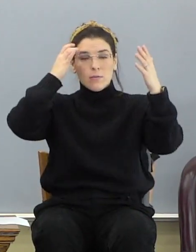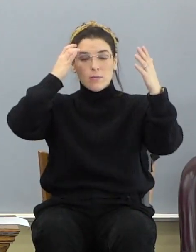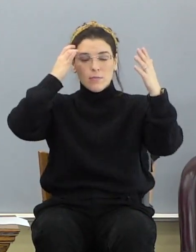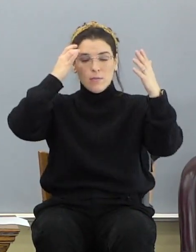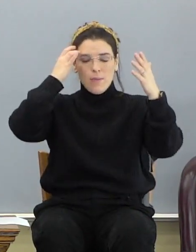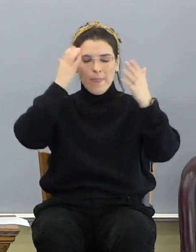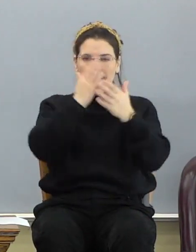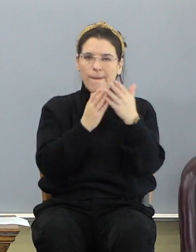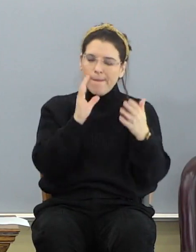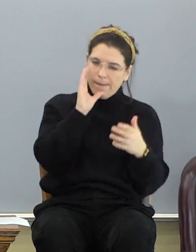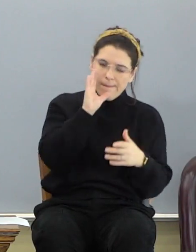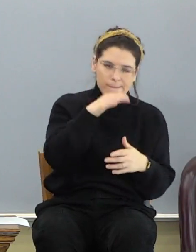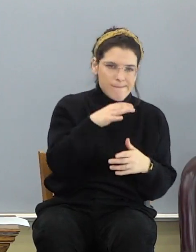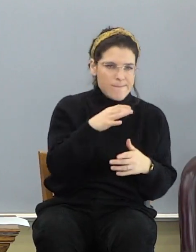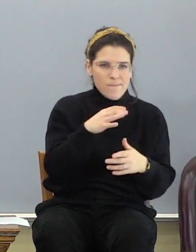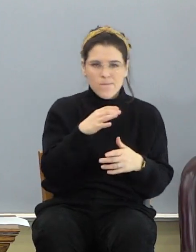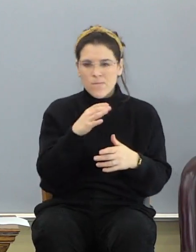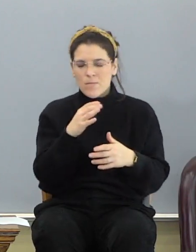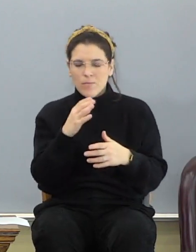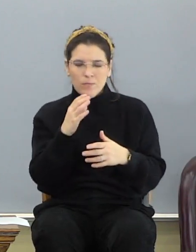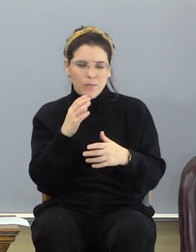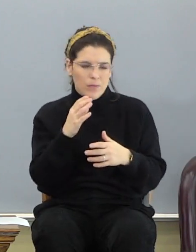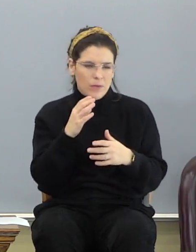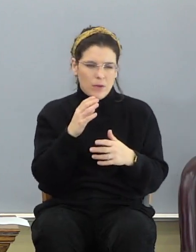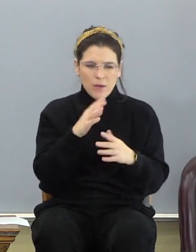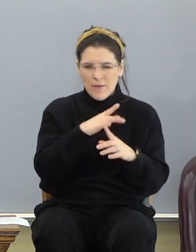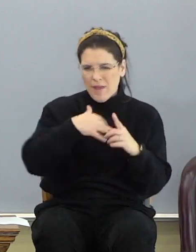strange, hokey environment.